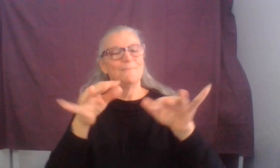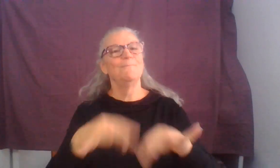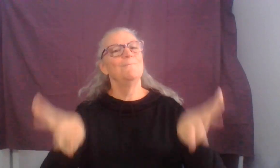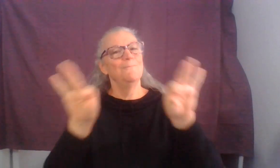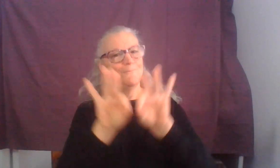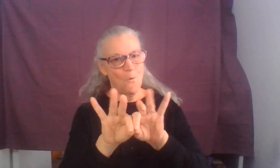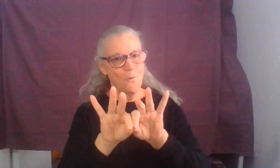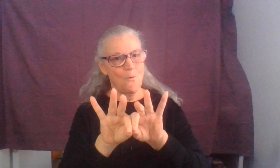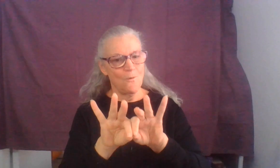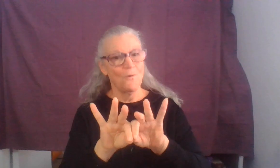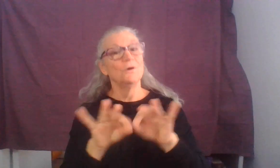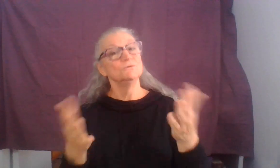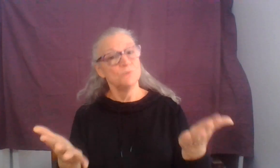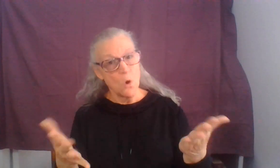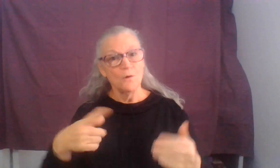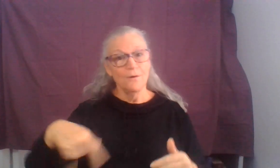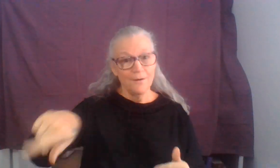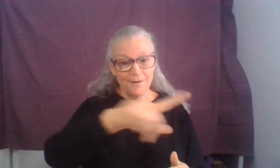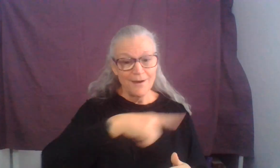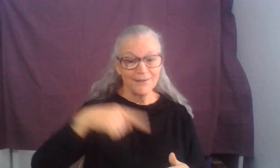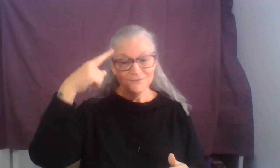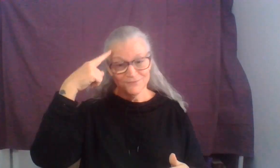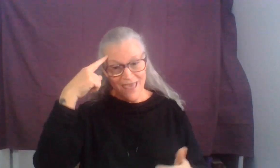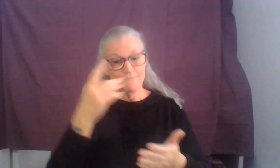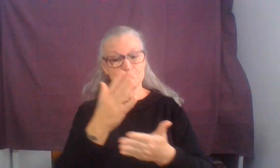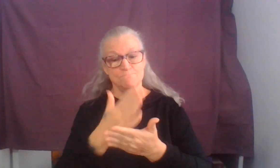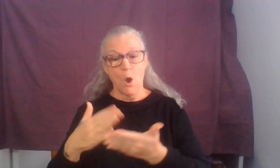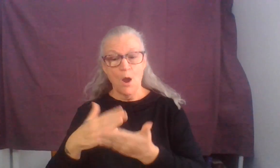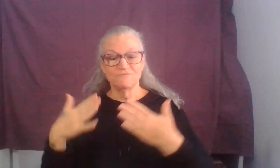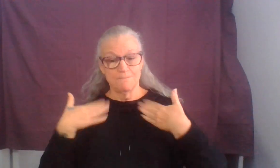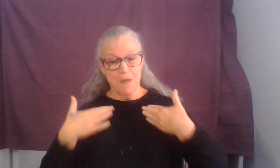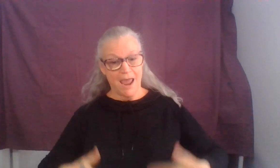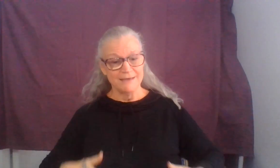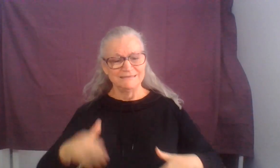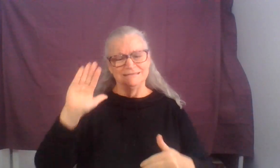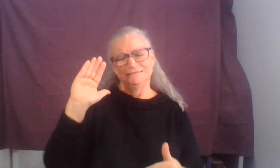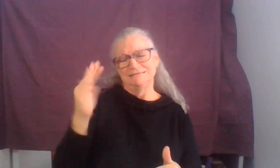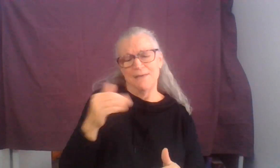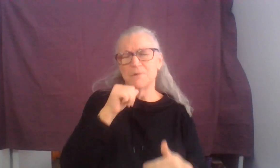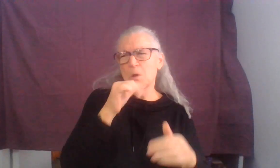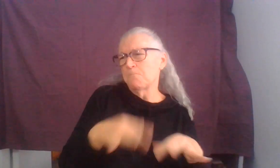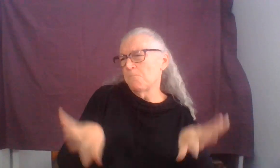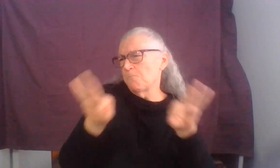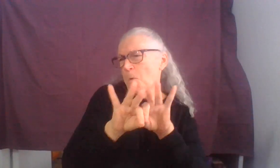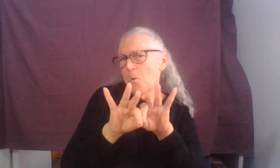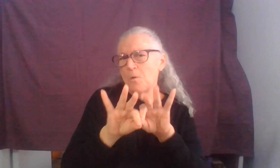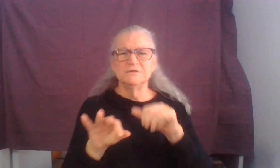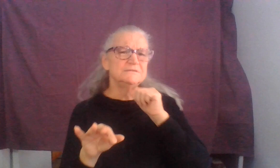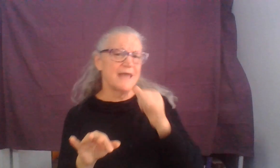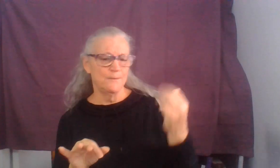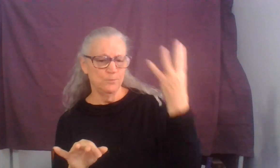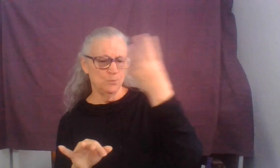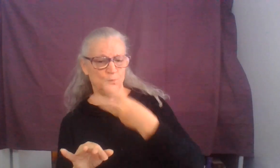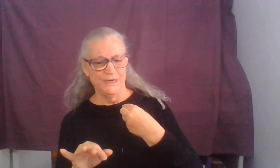And those parts of the body that we consider less honorable, we surround